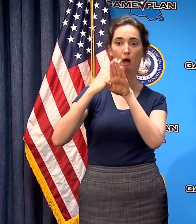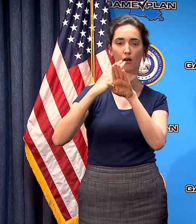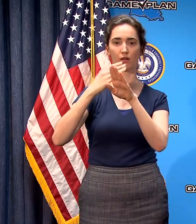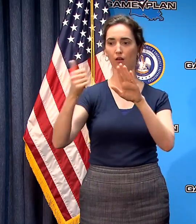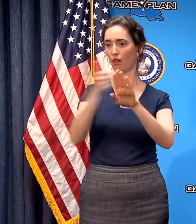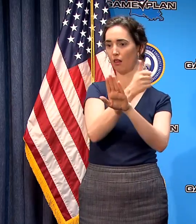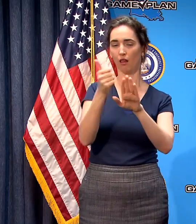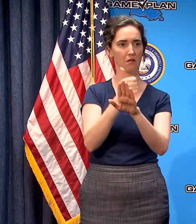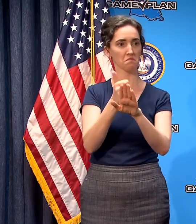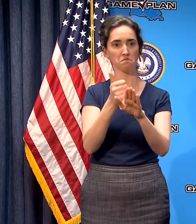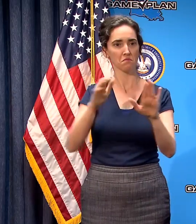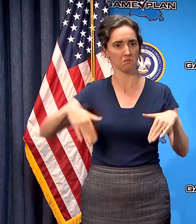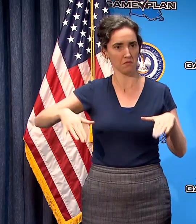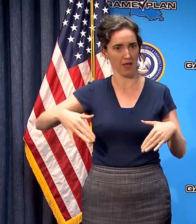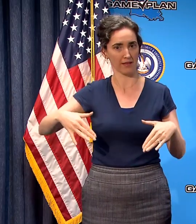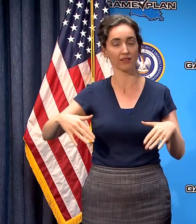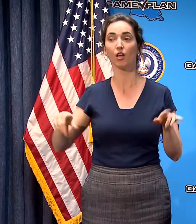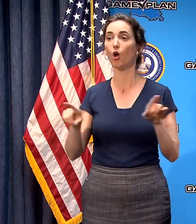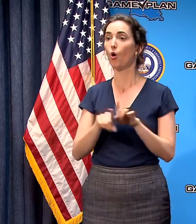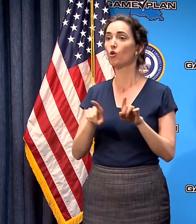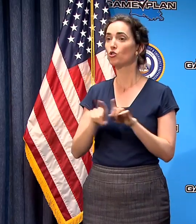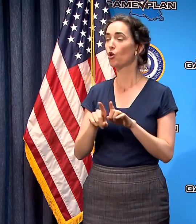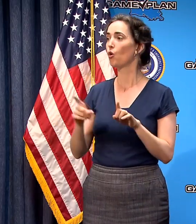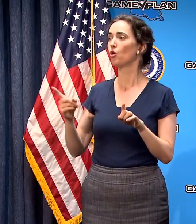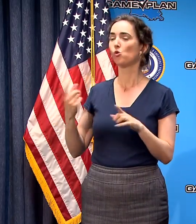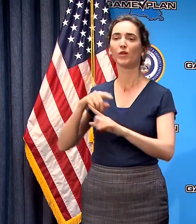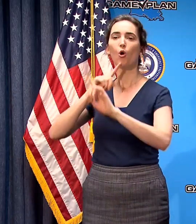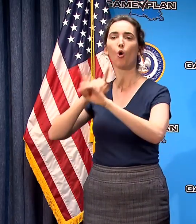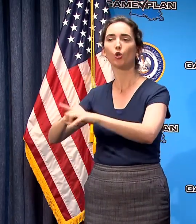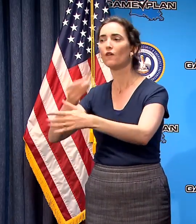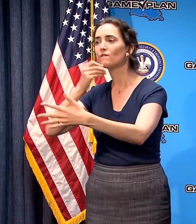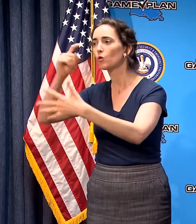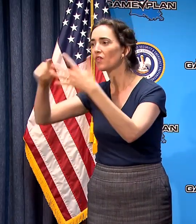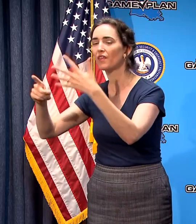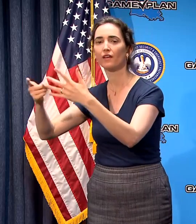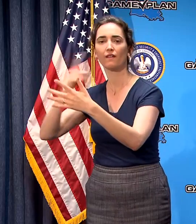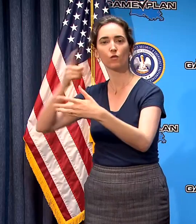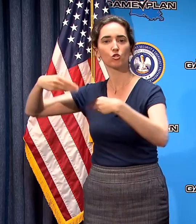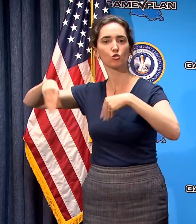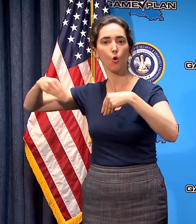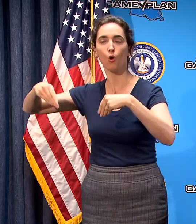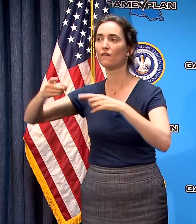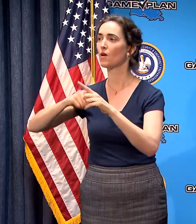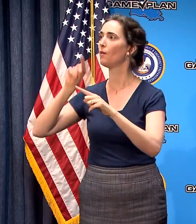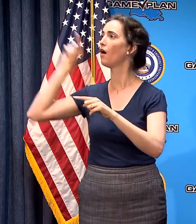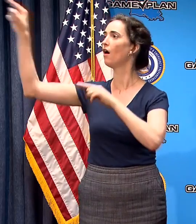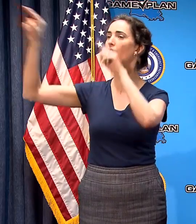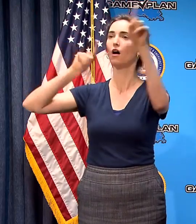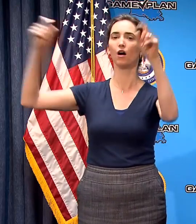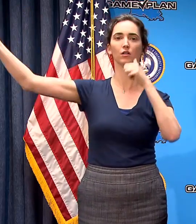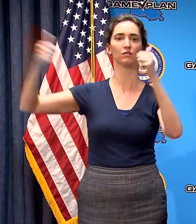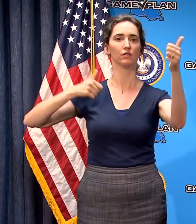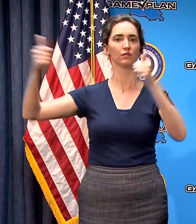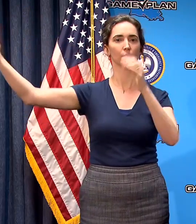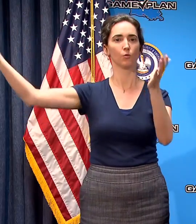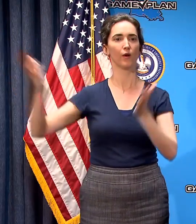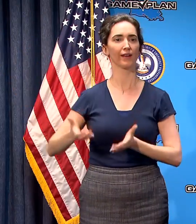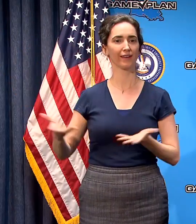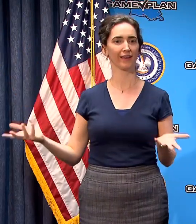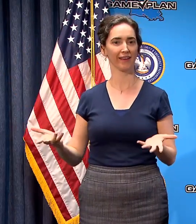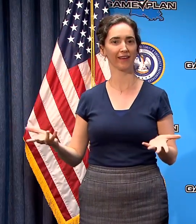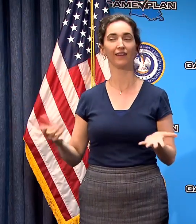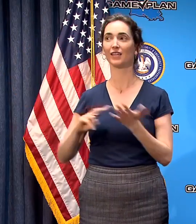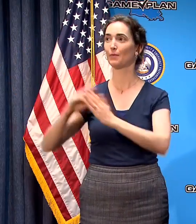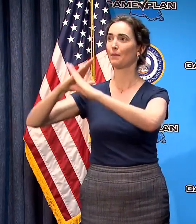the goods and commerce to keep our stores open they're coming from all over the country so this is a nationwide